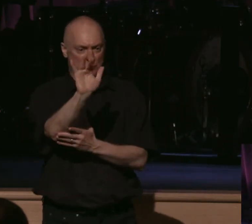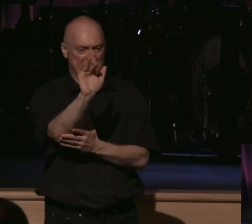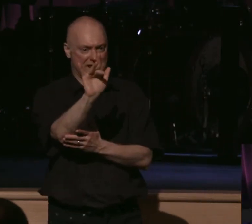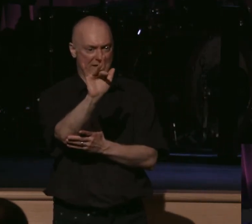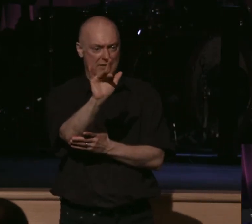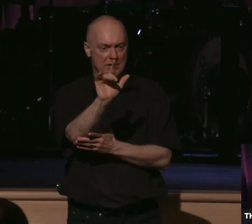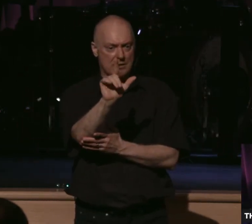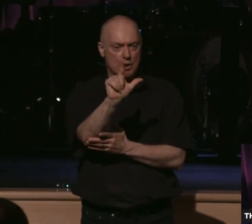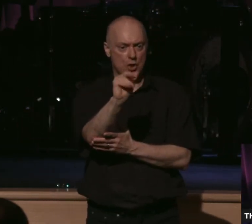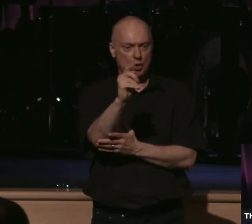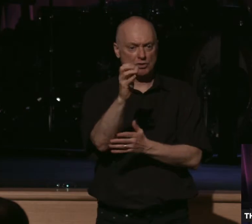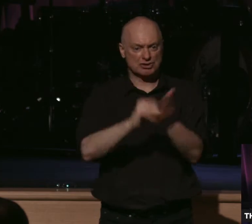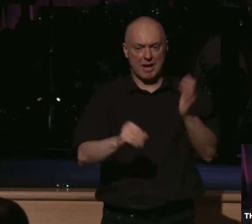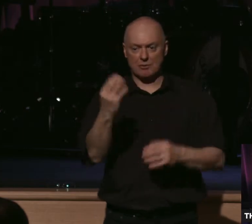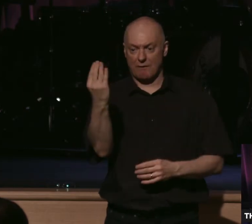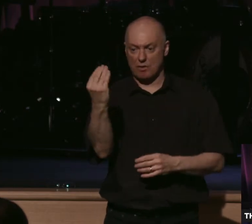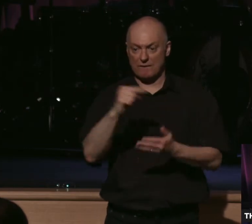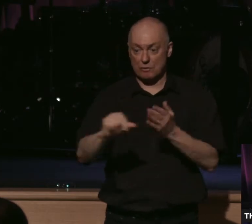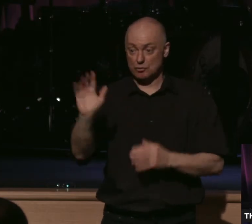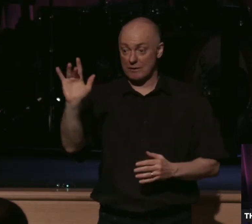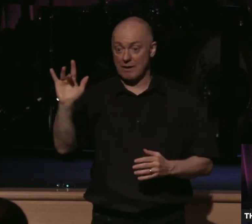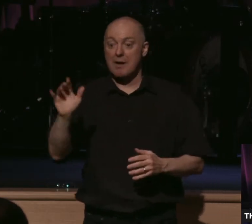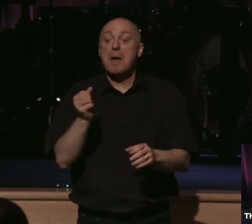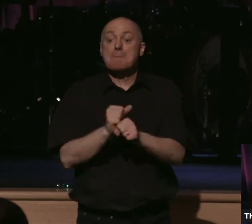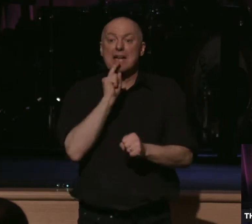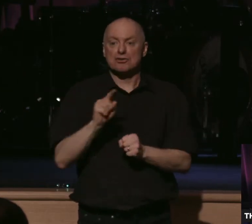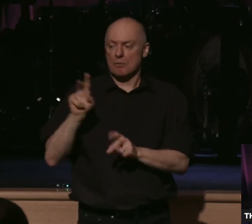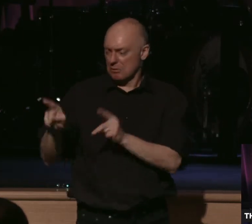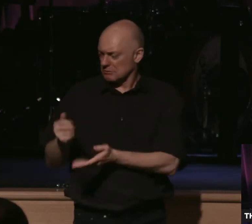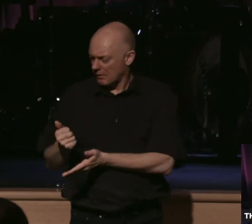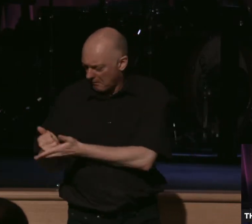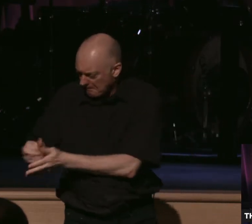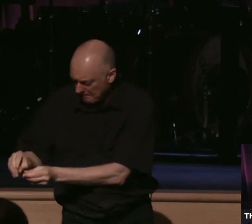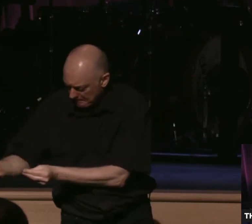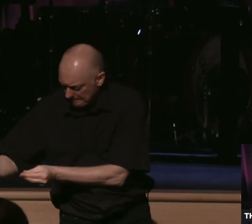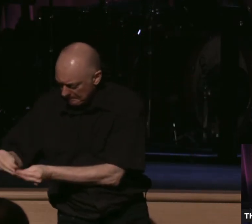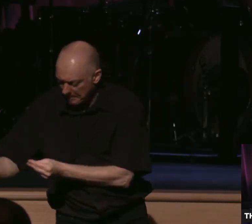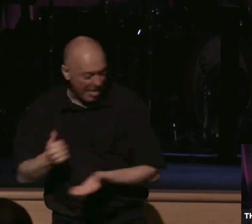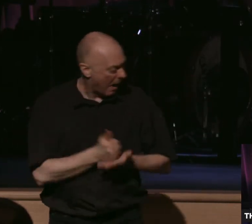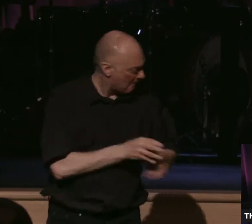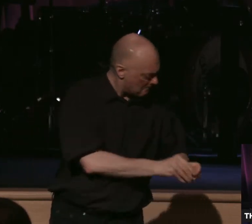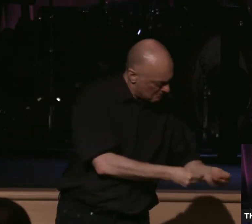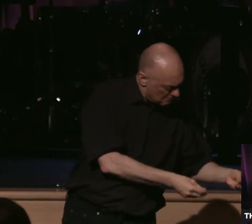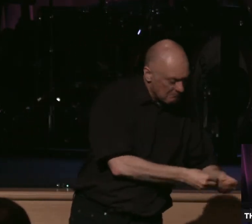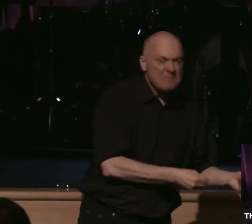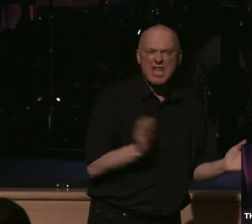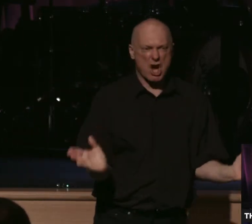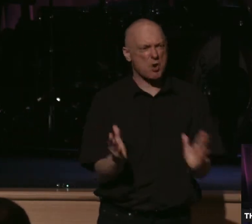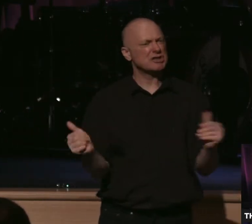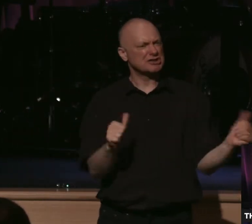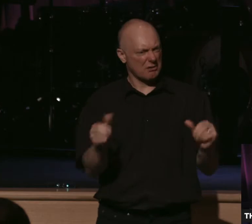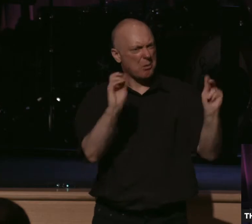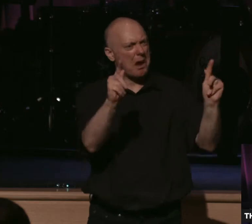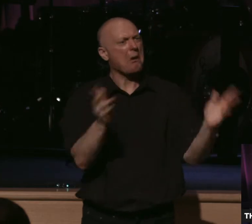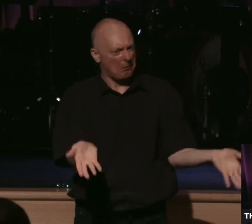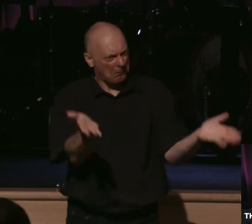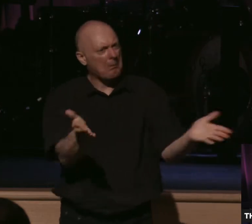Luke chapter 14, verse 25. Make sure the person beside you has a Bible, and we can encourage each other in that. That would be so great, too.